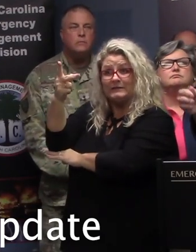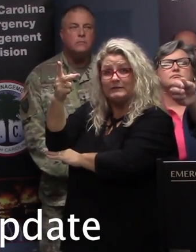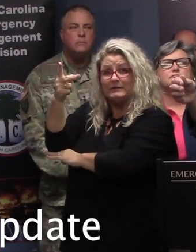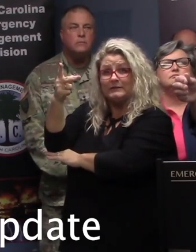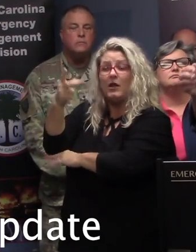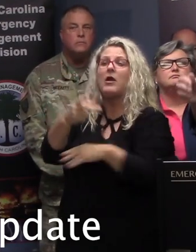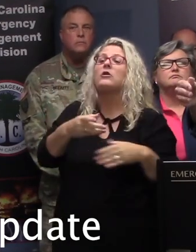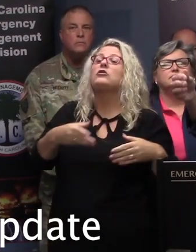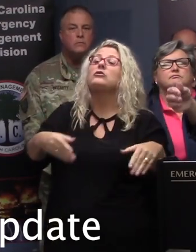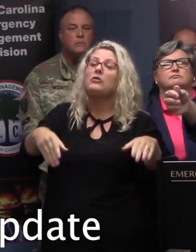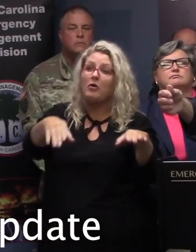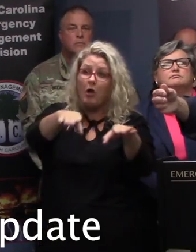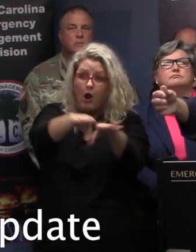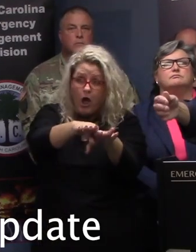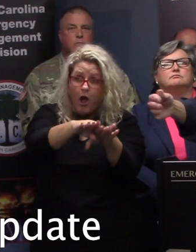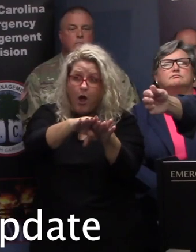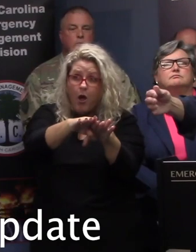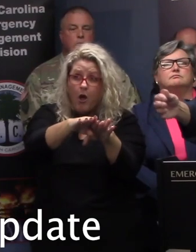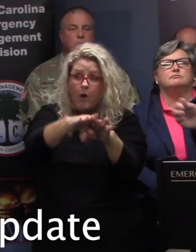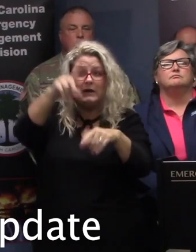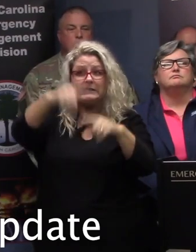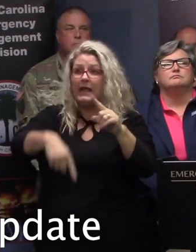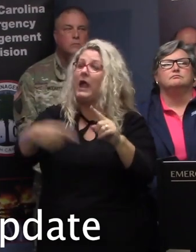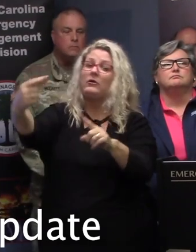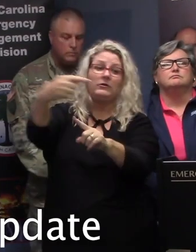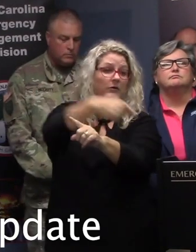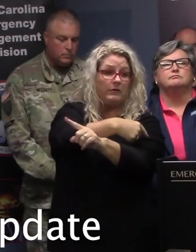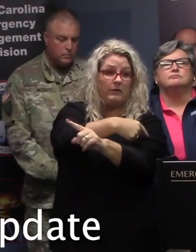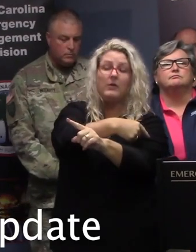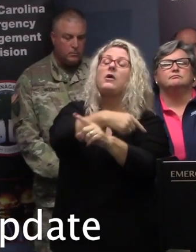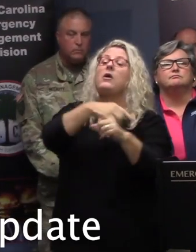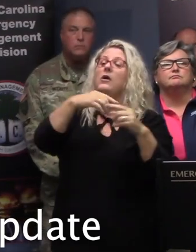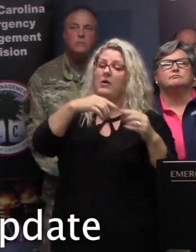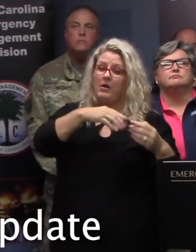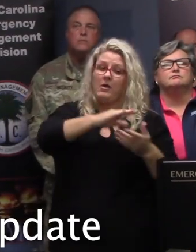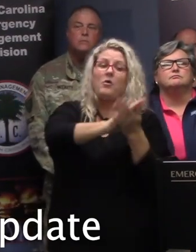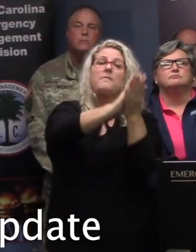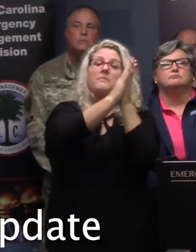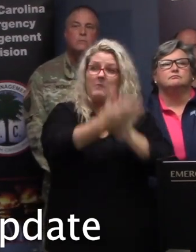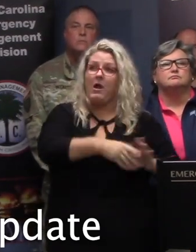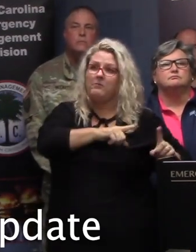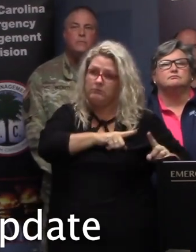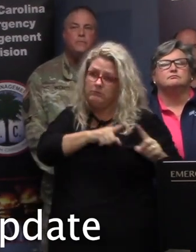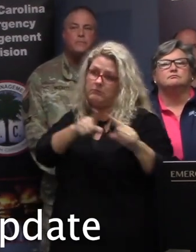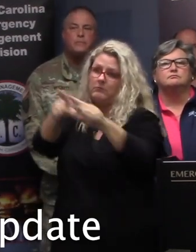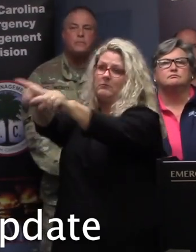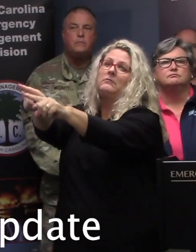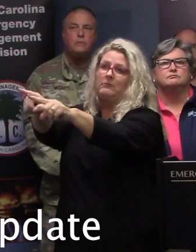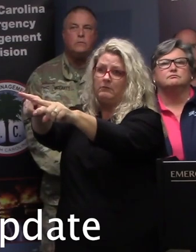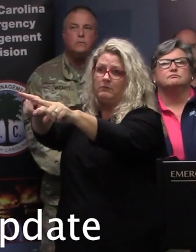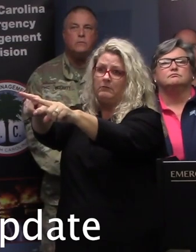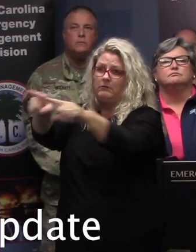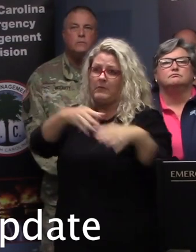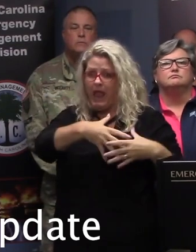closed so that traffic leaving from the Charleston area can move all the way up unimpeded on both sides of